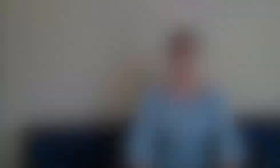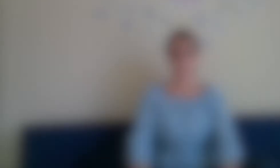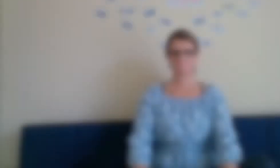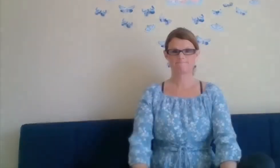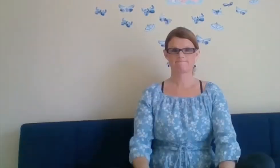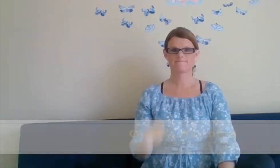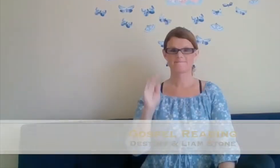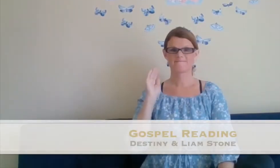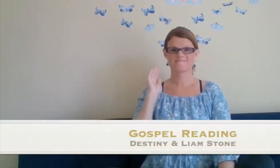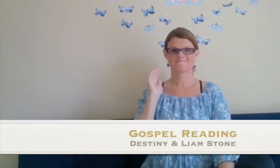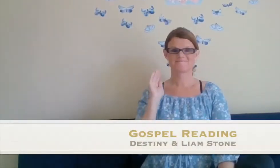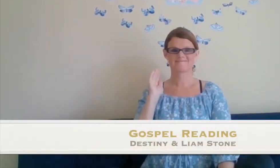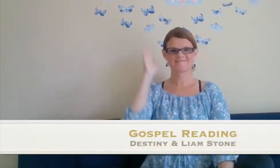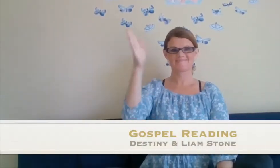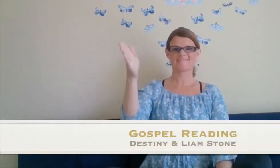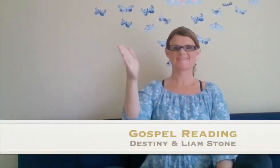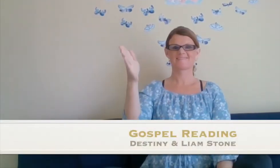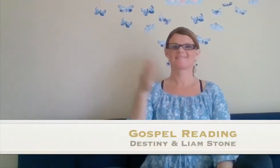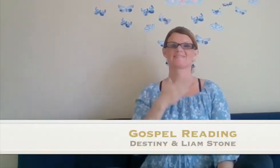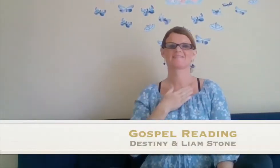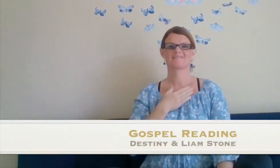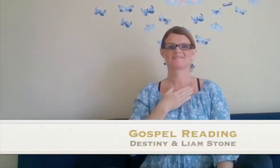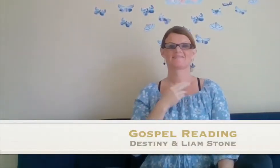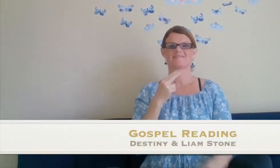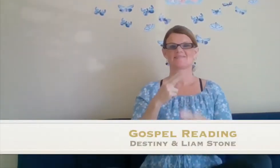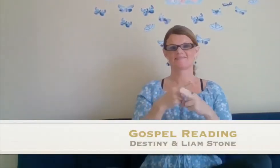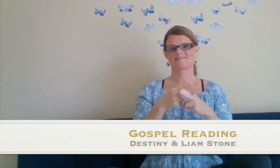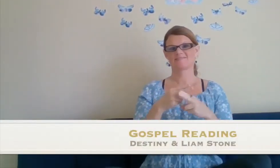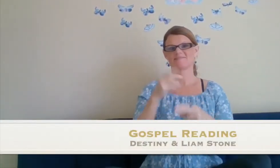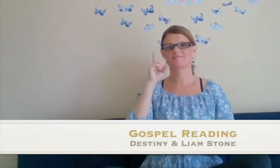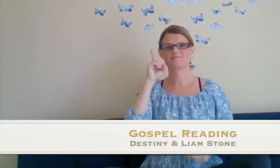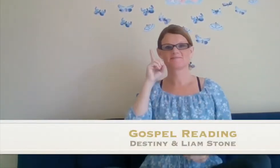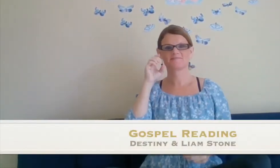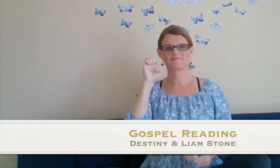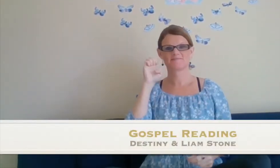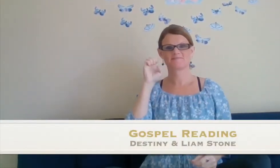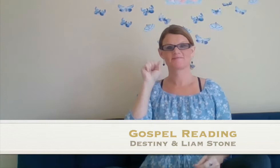Hey, my name is Destiny.